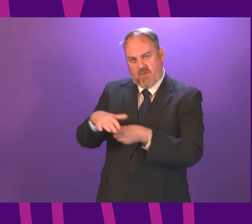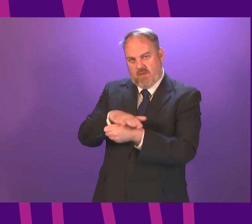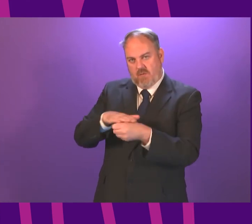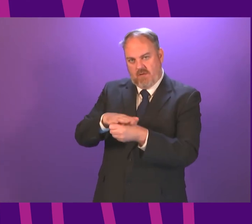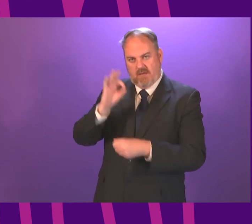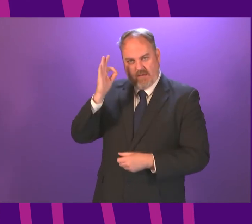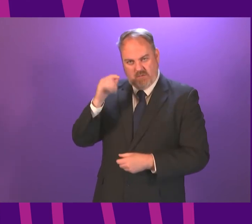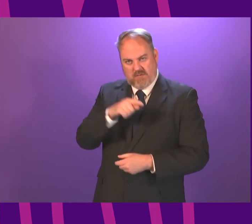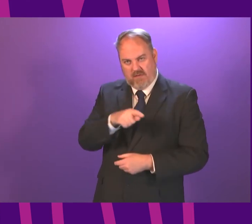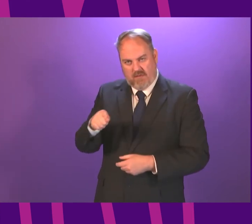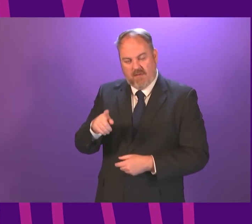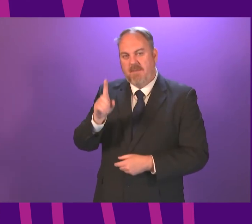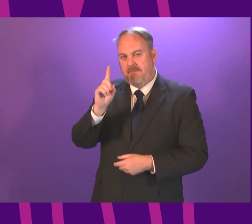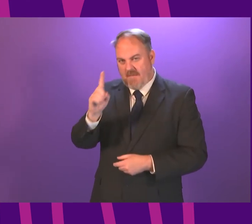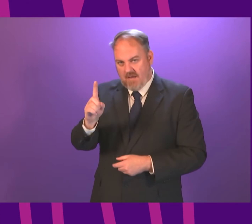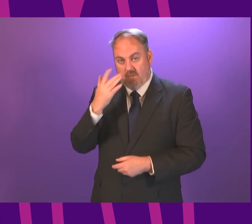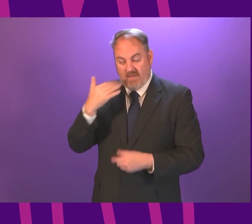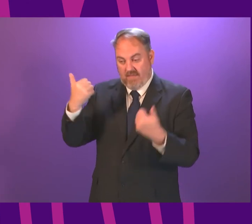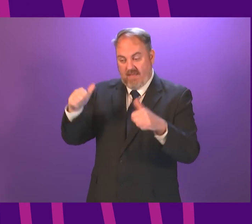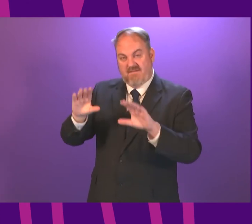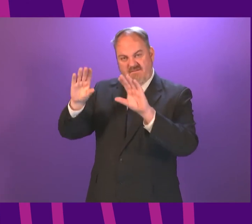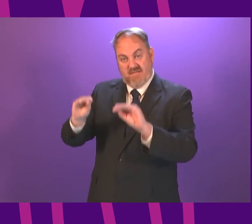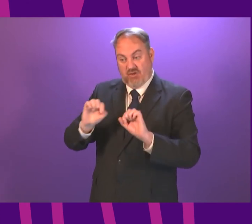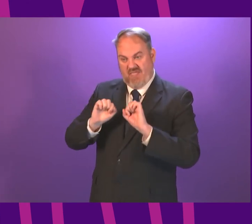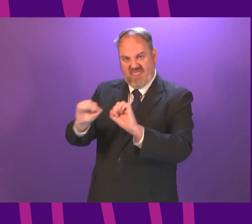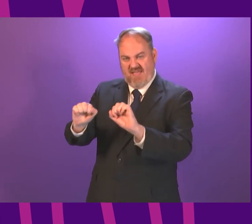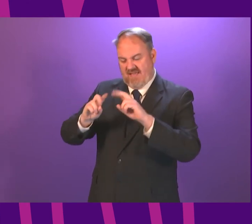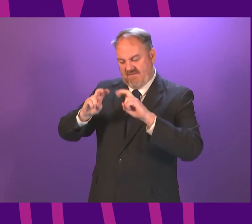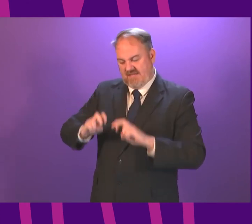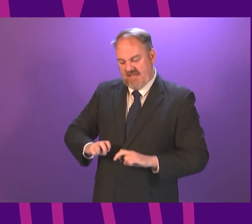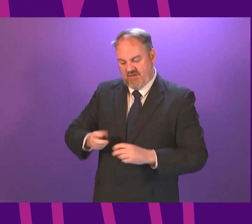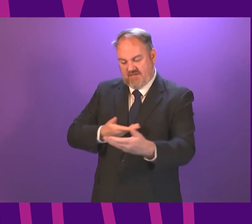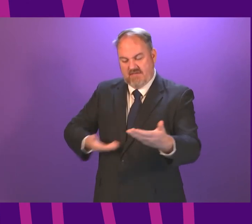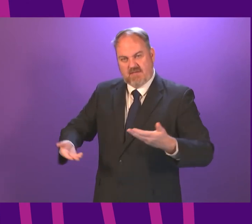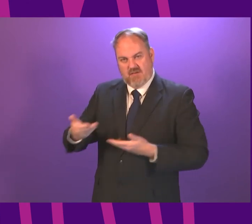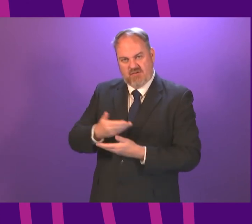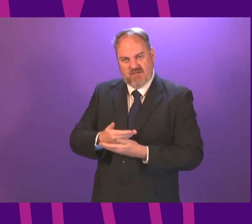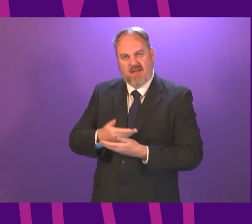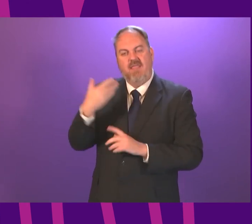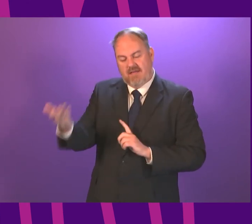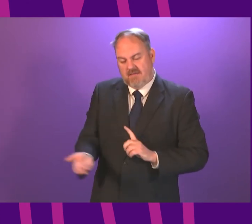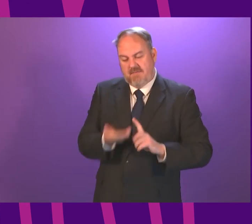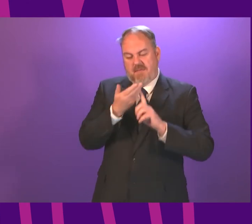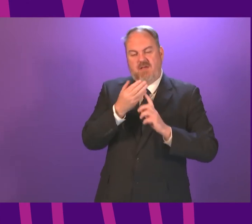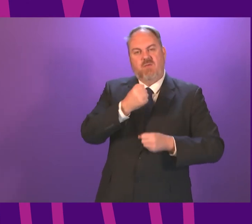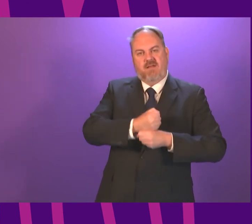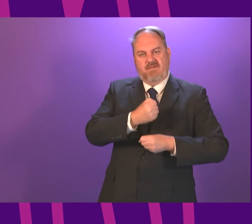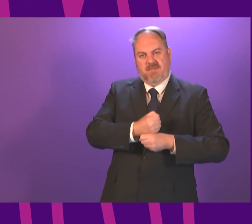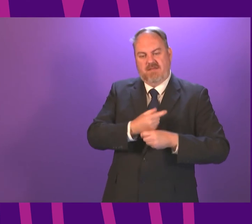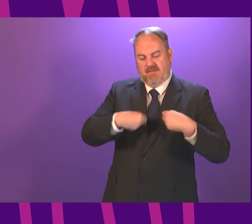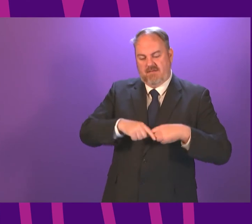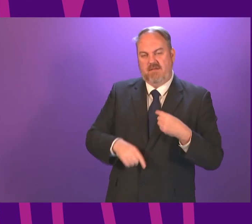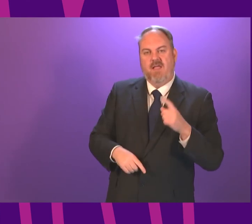robust, rightly robust statutory processes in place for any applications that come to Ministers. And it's really important that Ministers